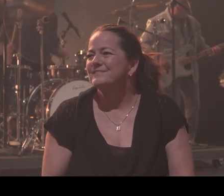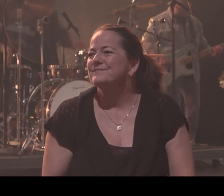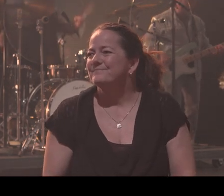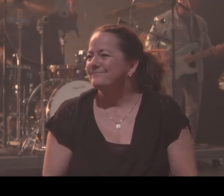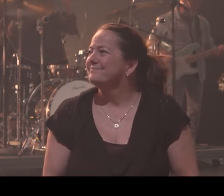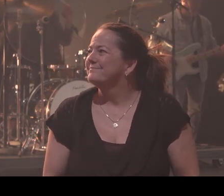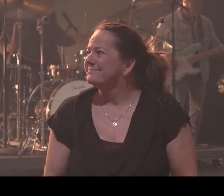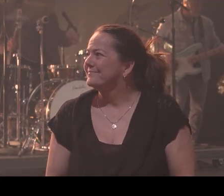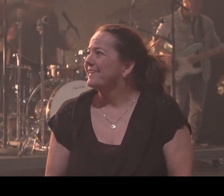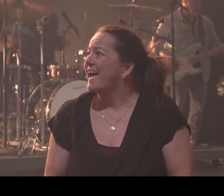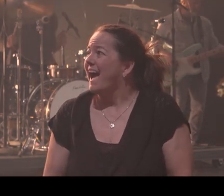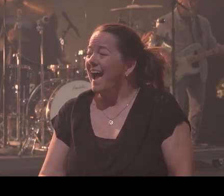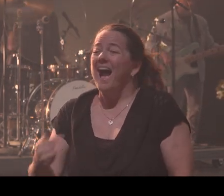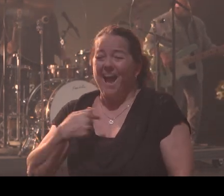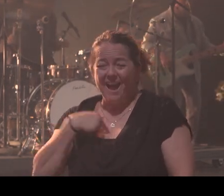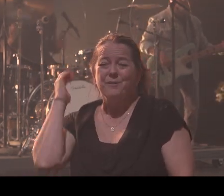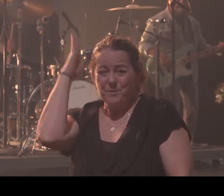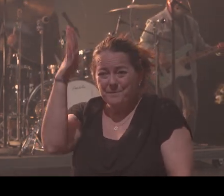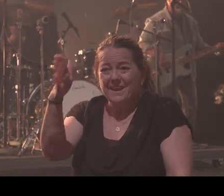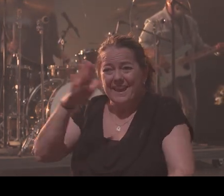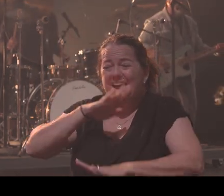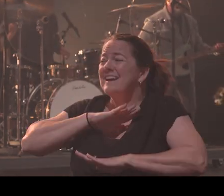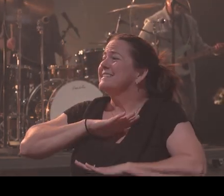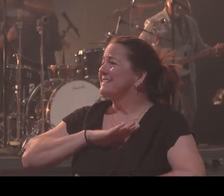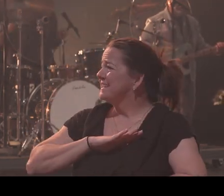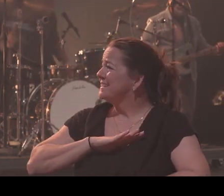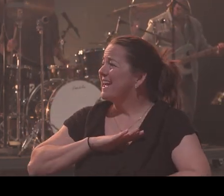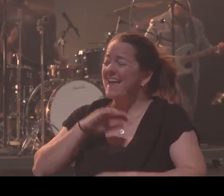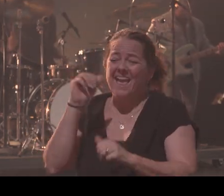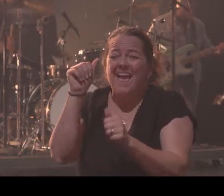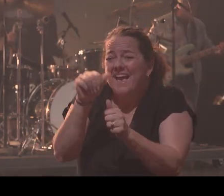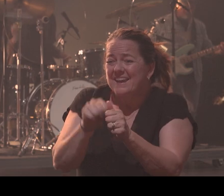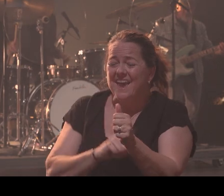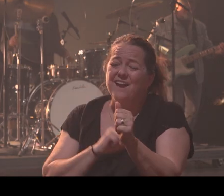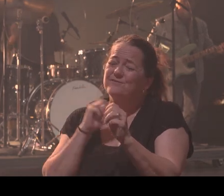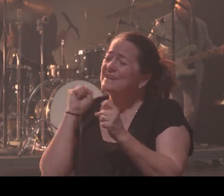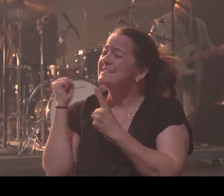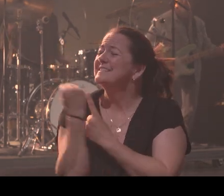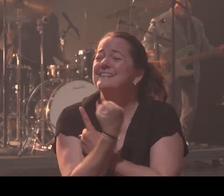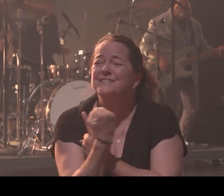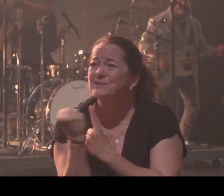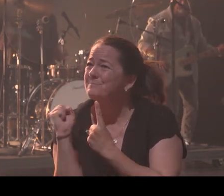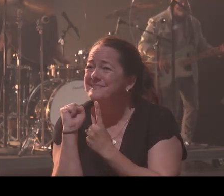I will be content In every circumstance